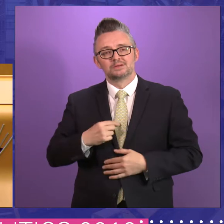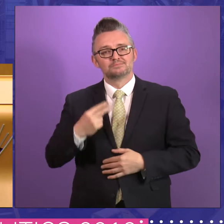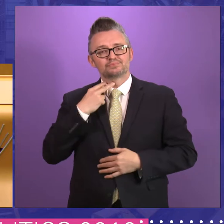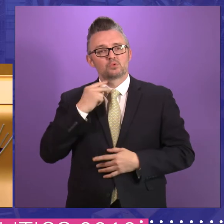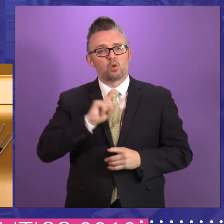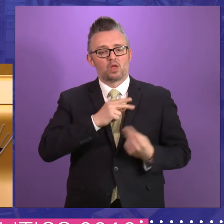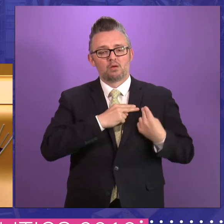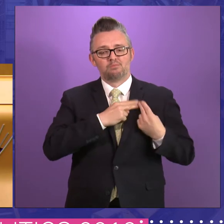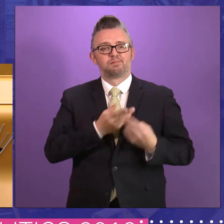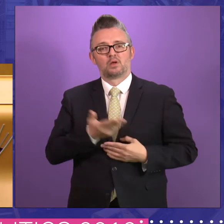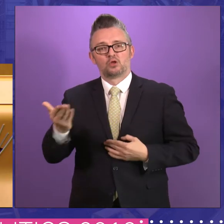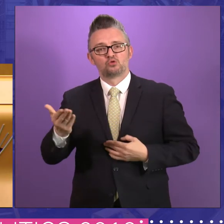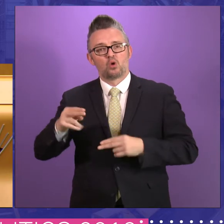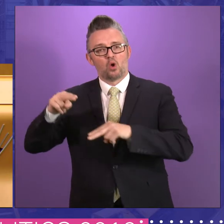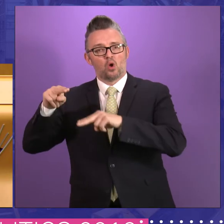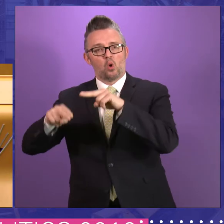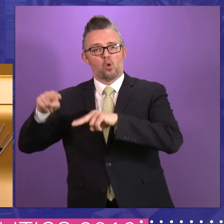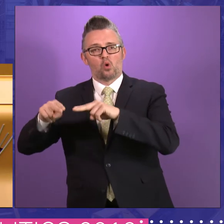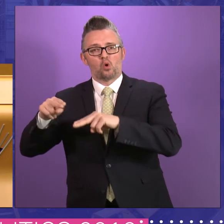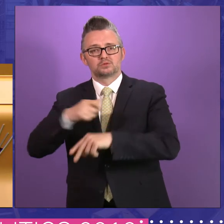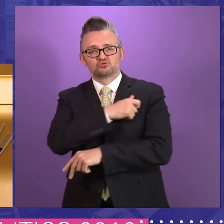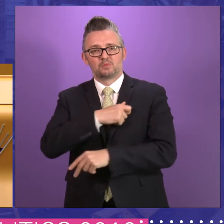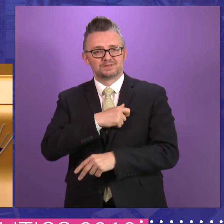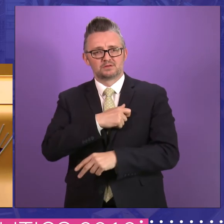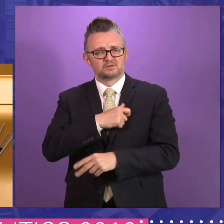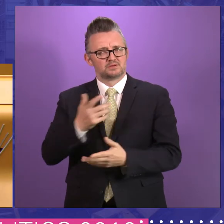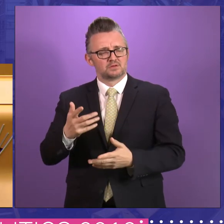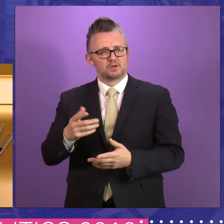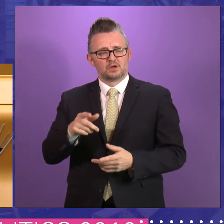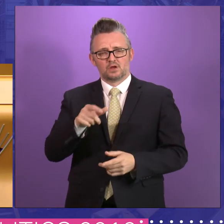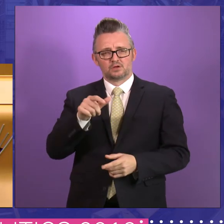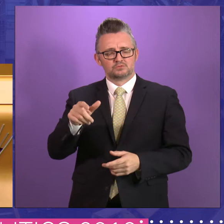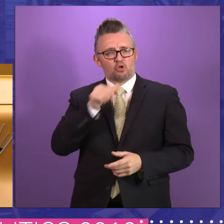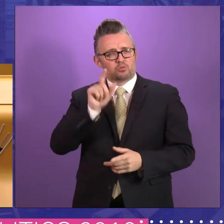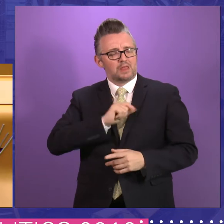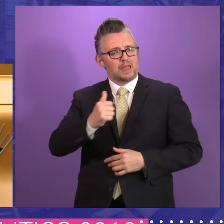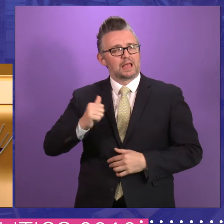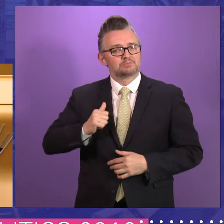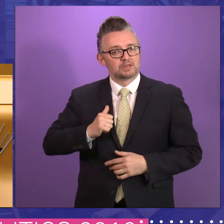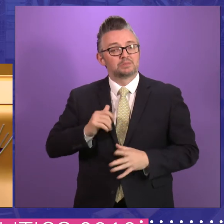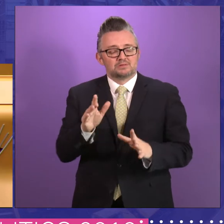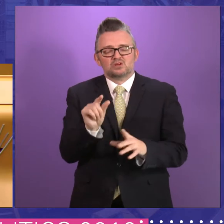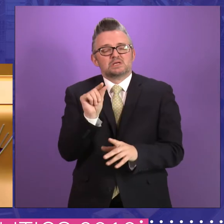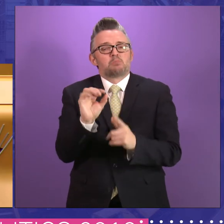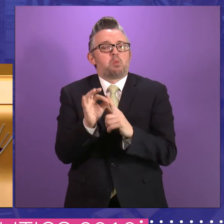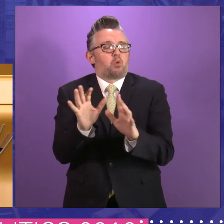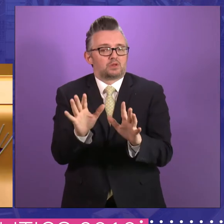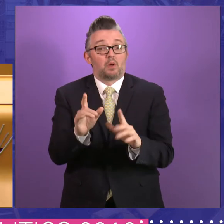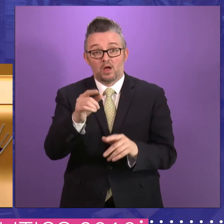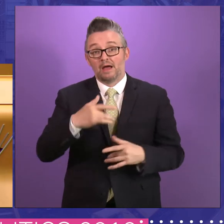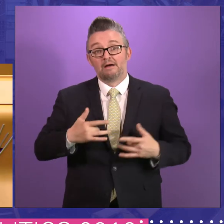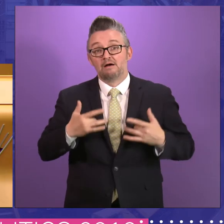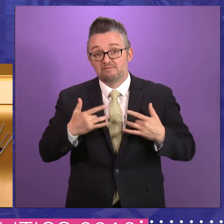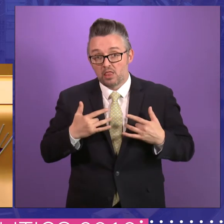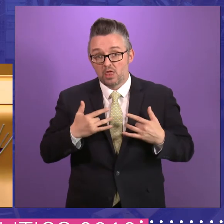Audit Committee, because I think that was not what was ever intended. And there may be good reason for it. So that would be my small point. But I think the committees have done a